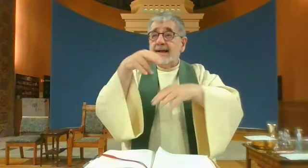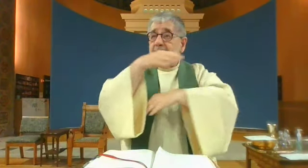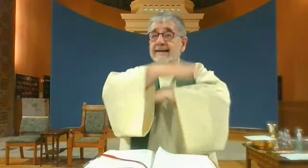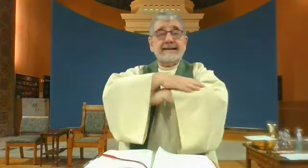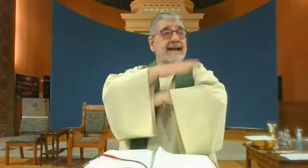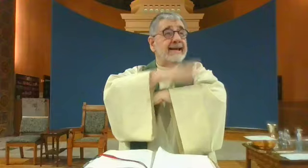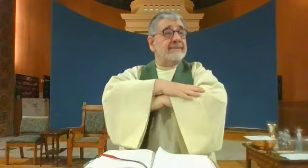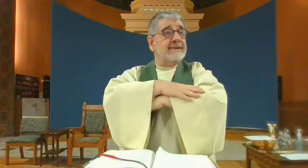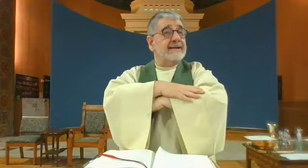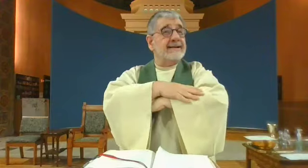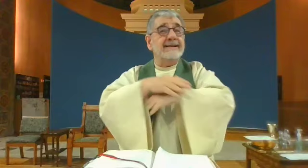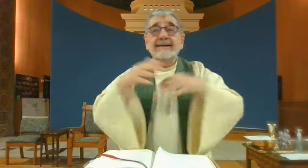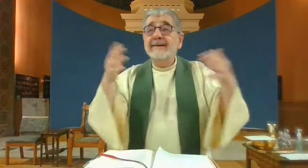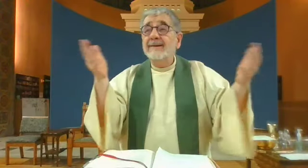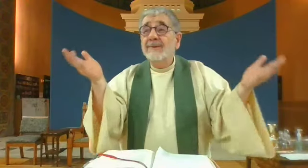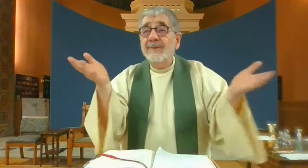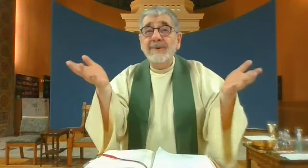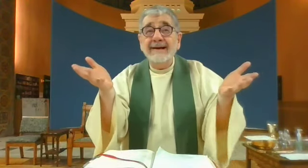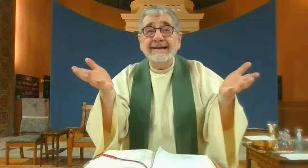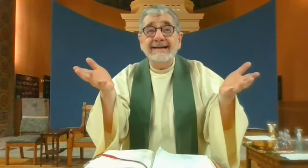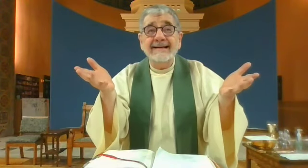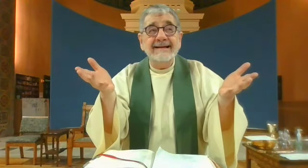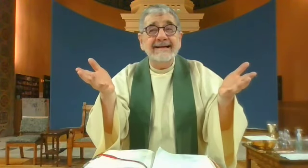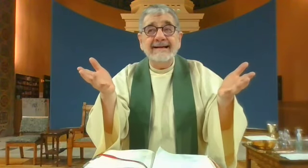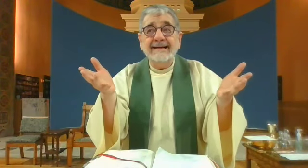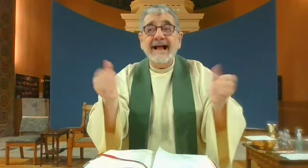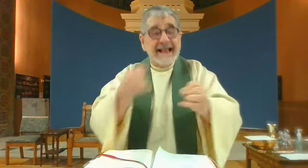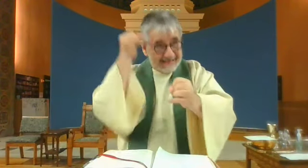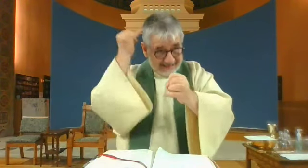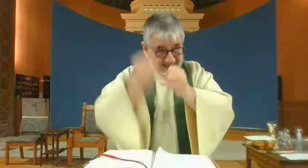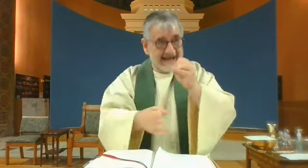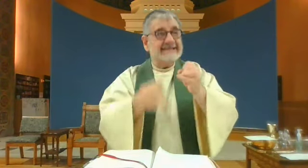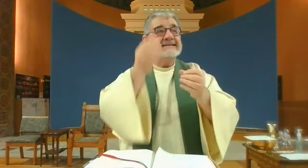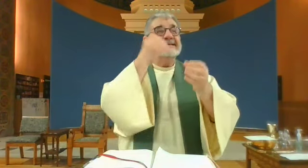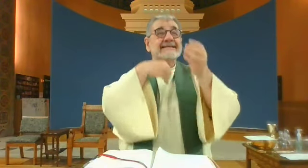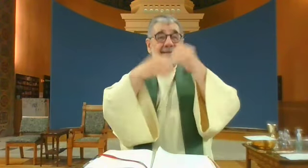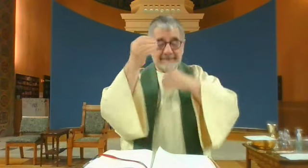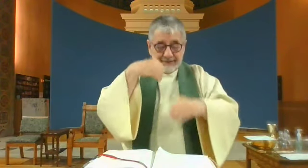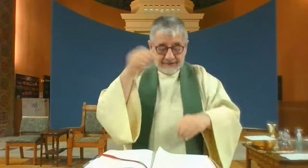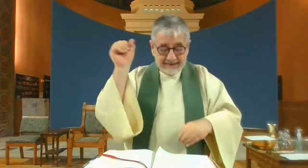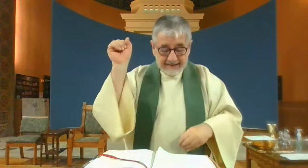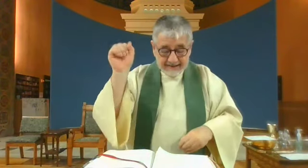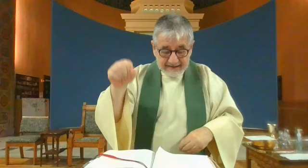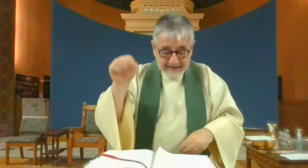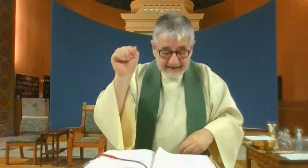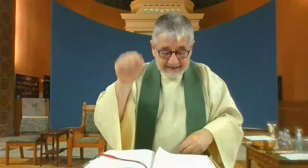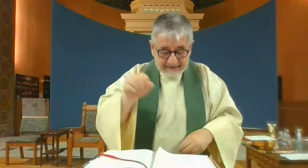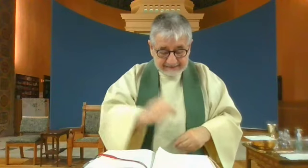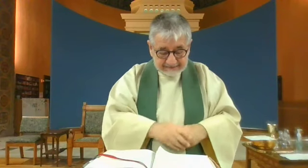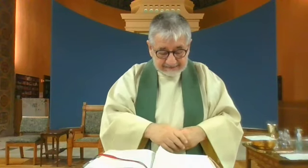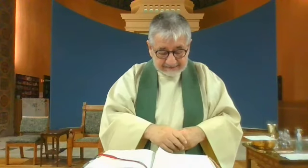You have the 13 people sitting around the table. Right, that's the Last Supper. Yes, yes, absolutely.